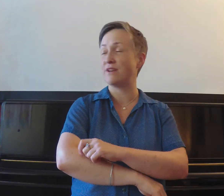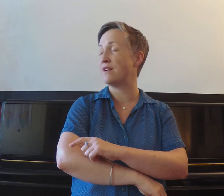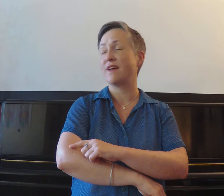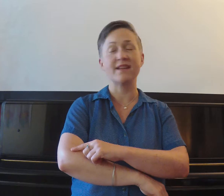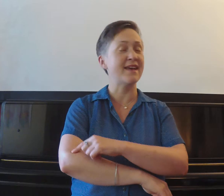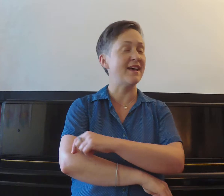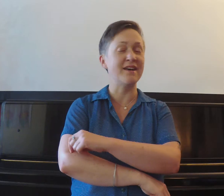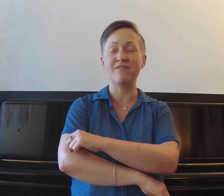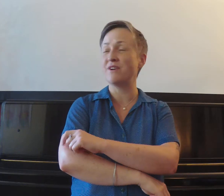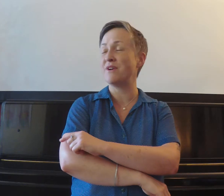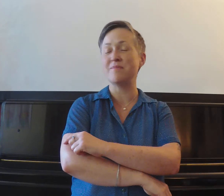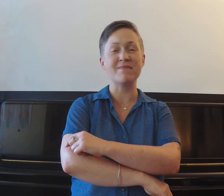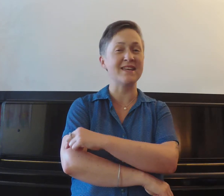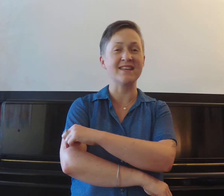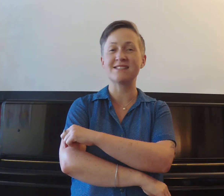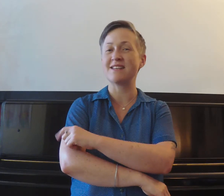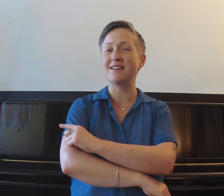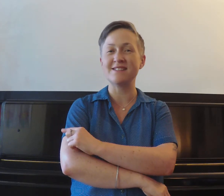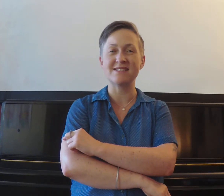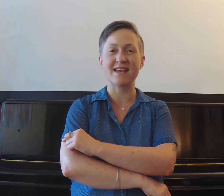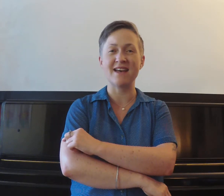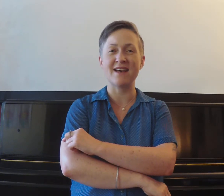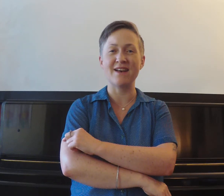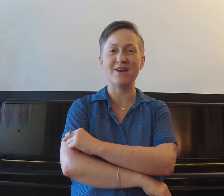never makes a sound